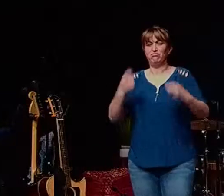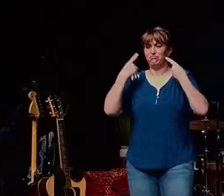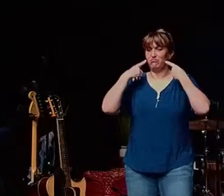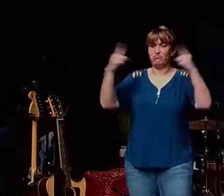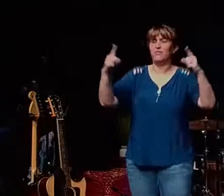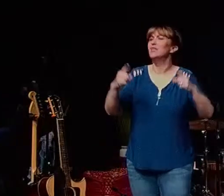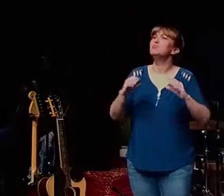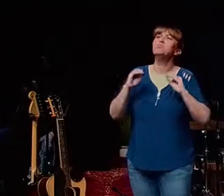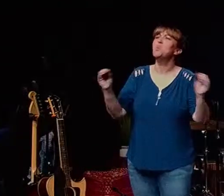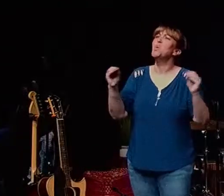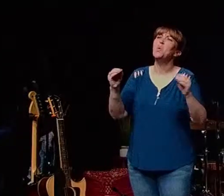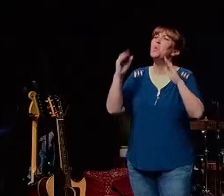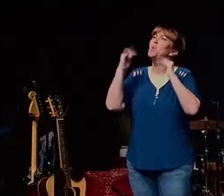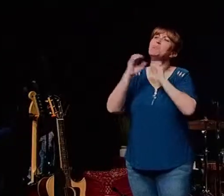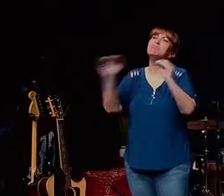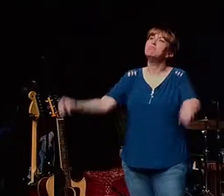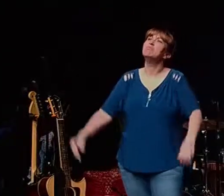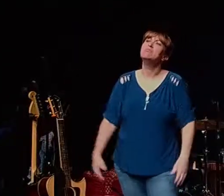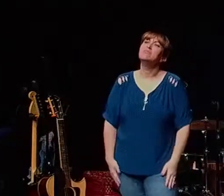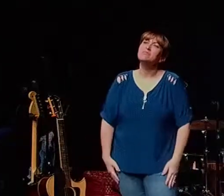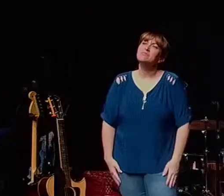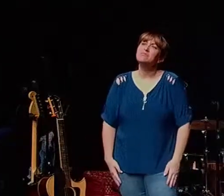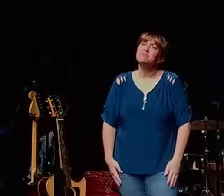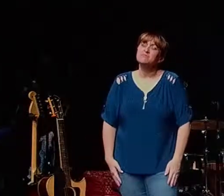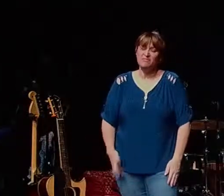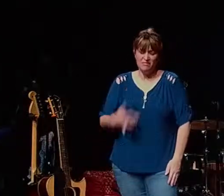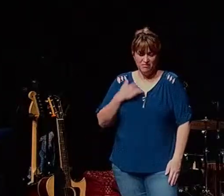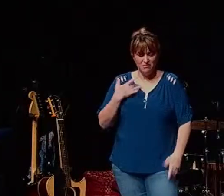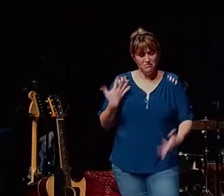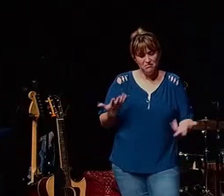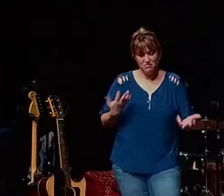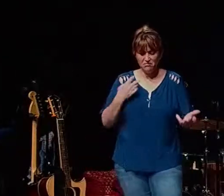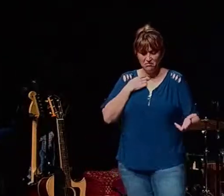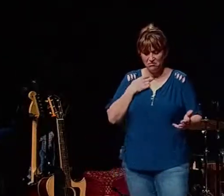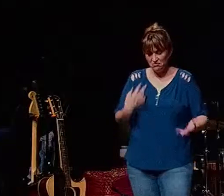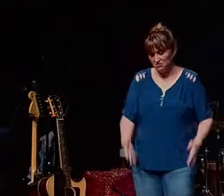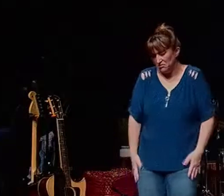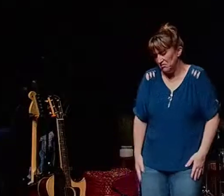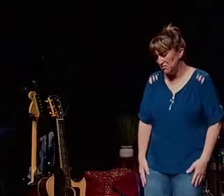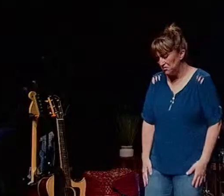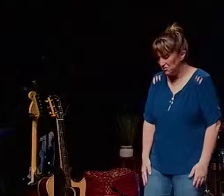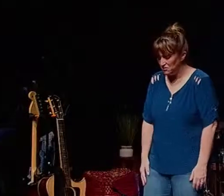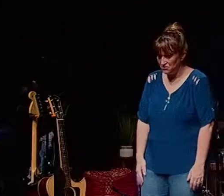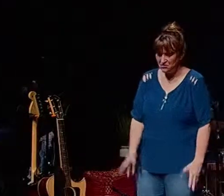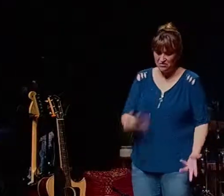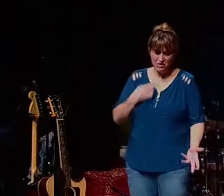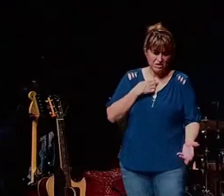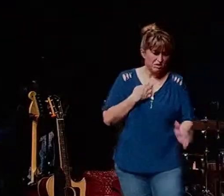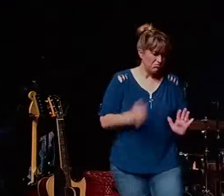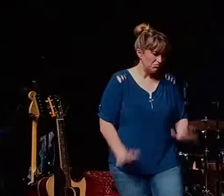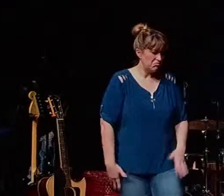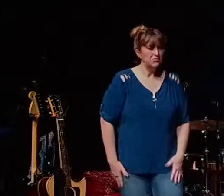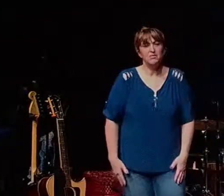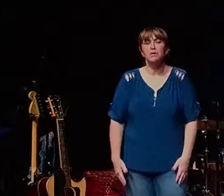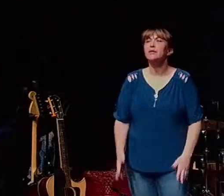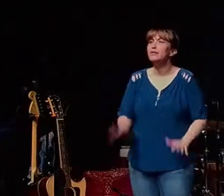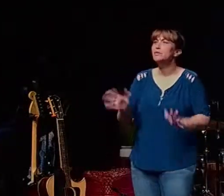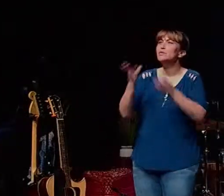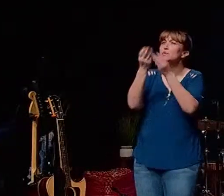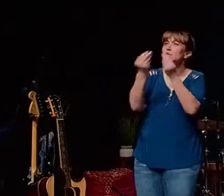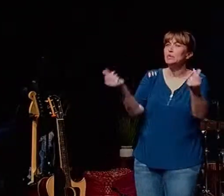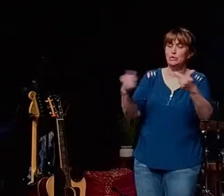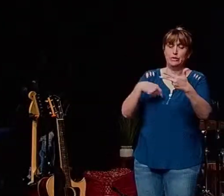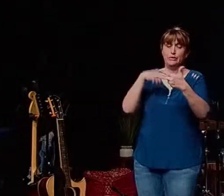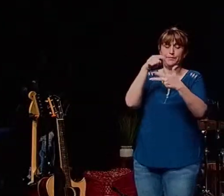there's no hope and you get stuck with this you get stuck with this here are the solutions